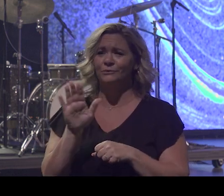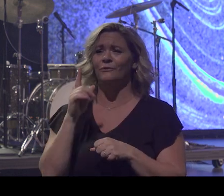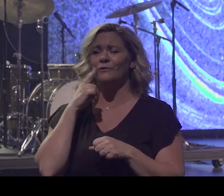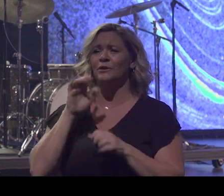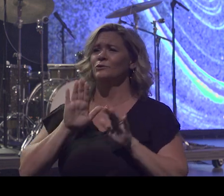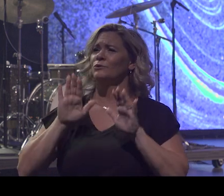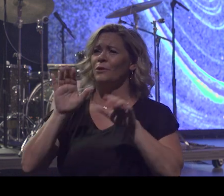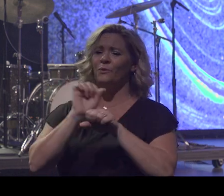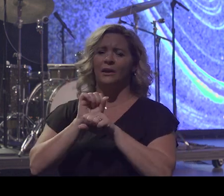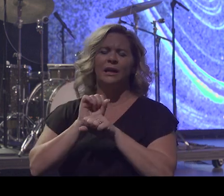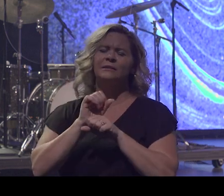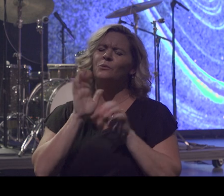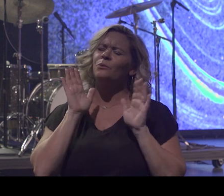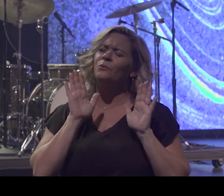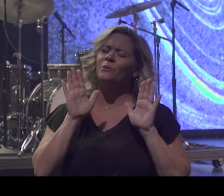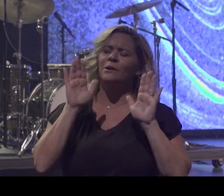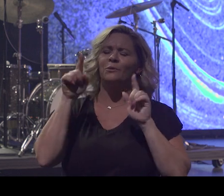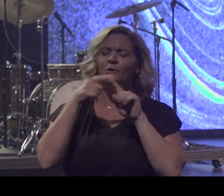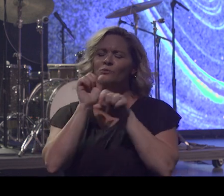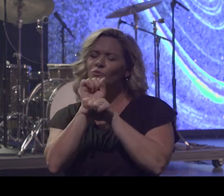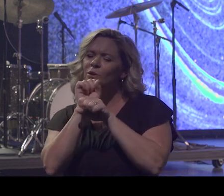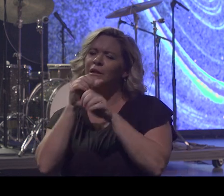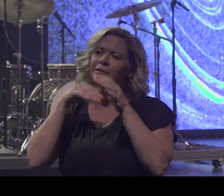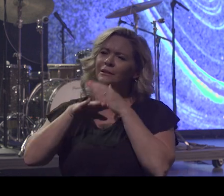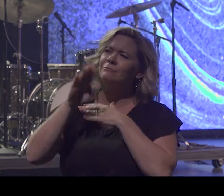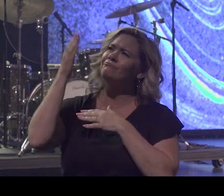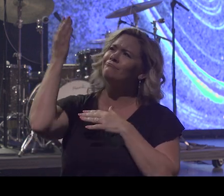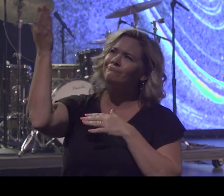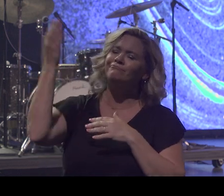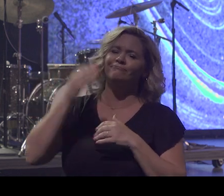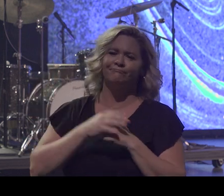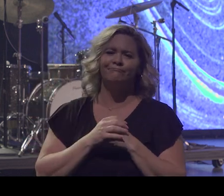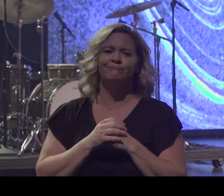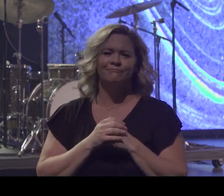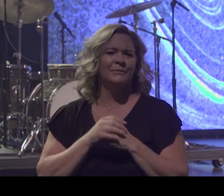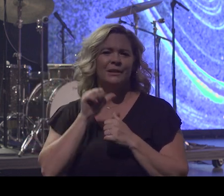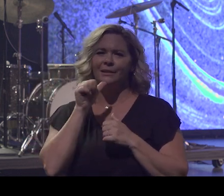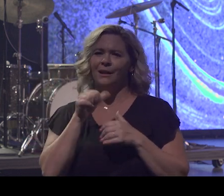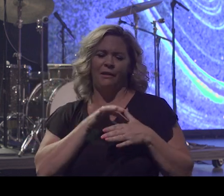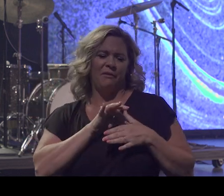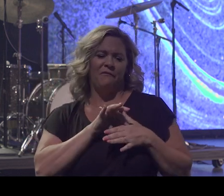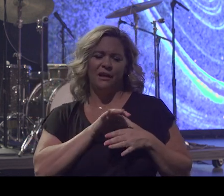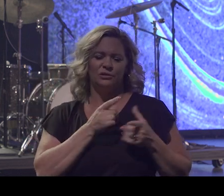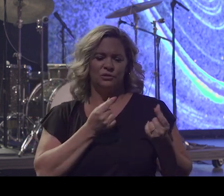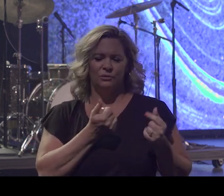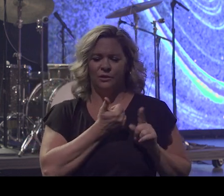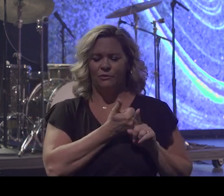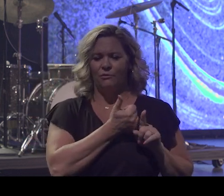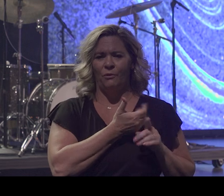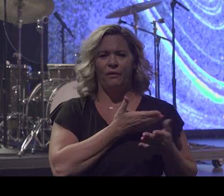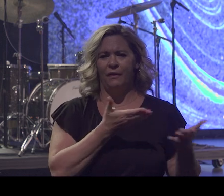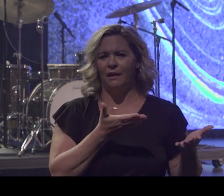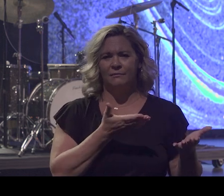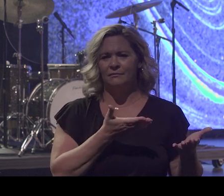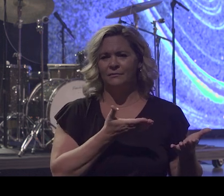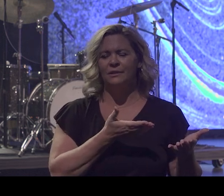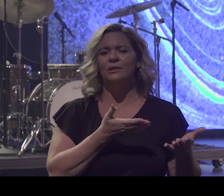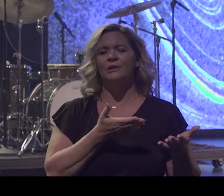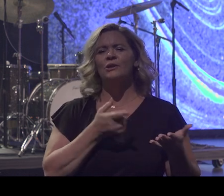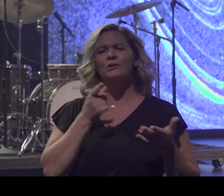operate in him. You no longer have to be in the flesh of who you are anymore. And you get to do some incredible things